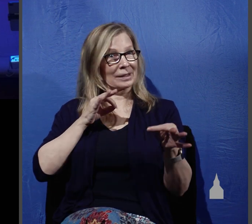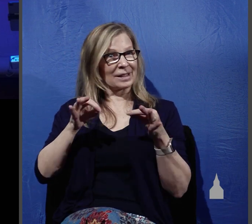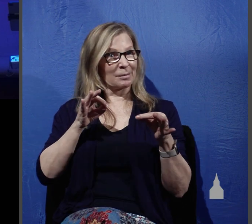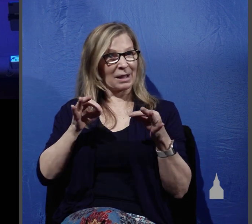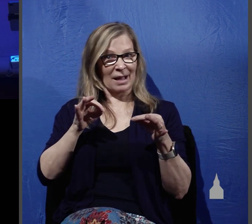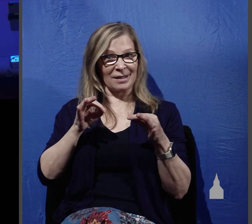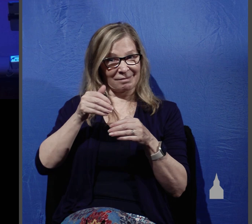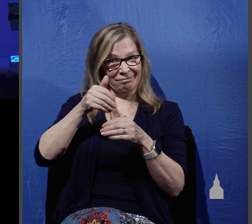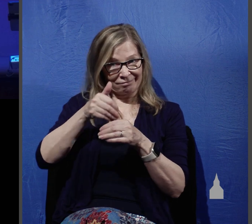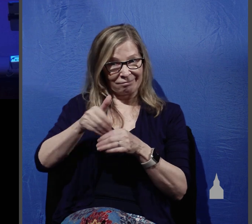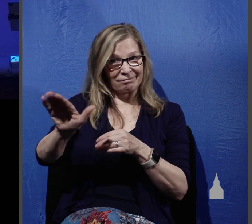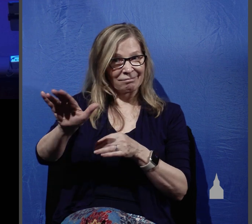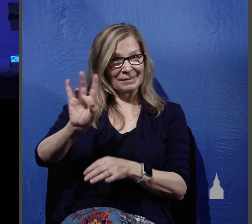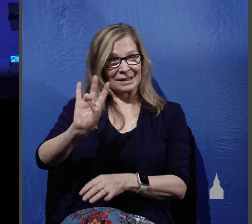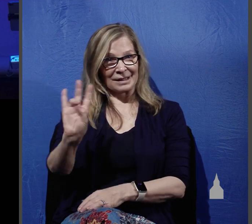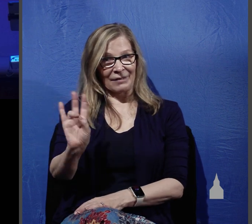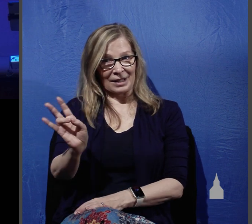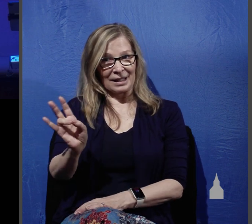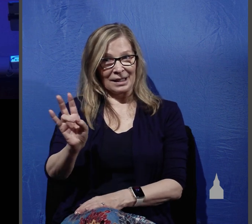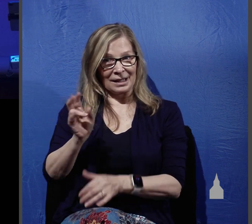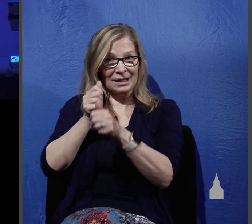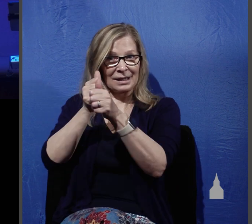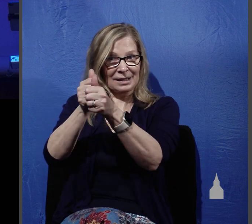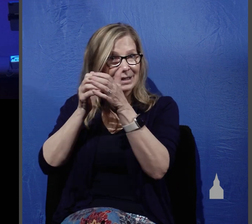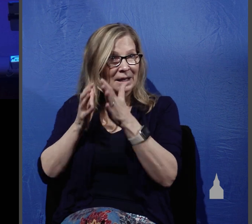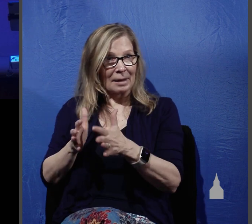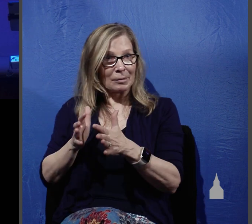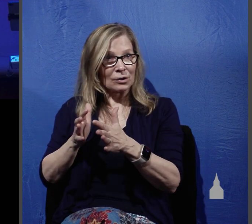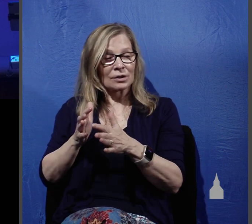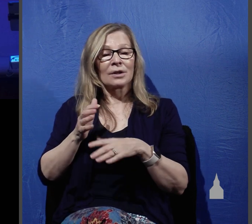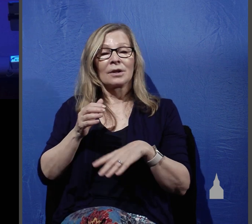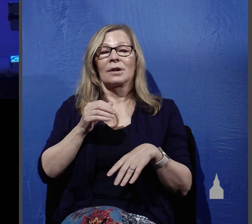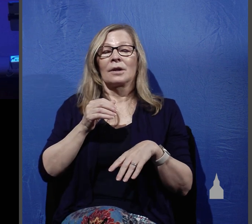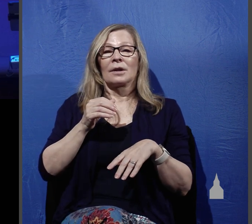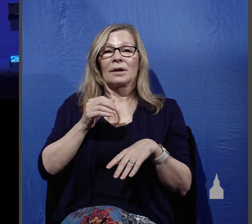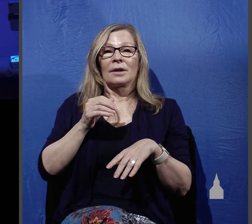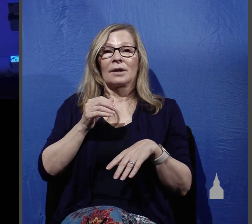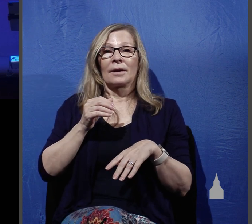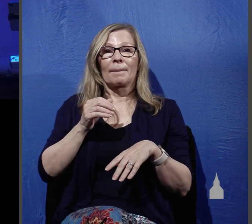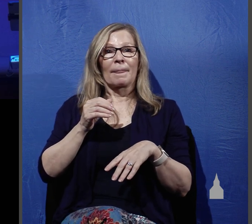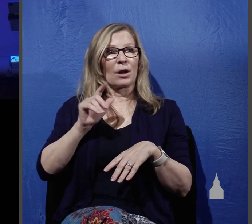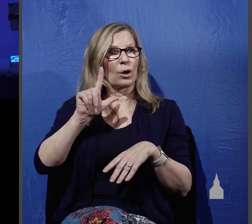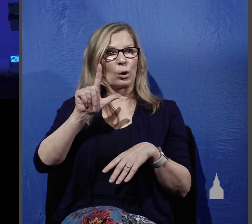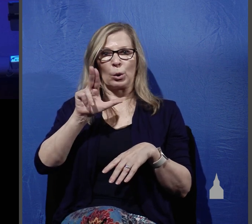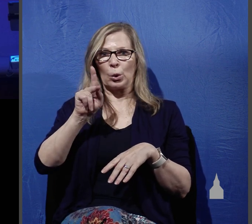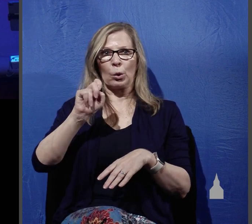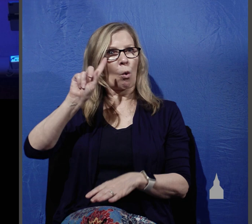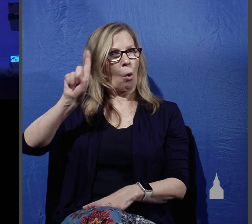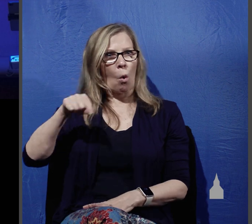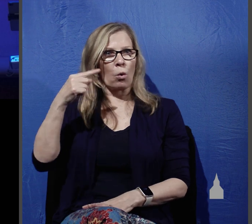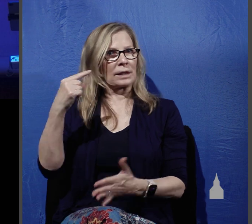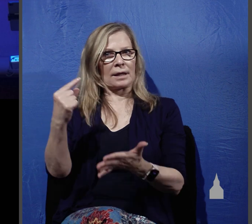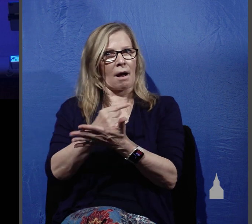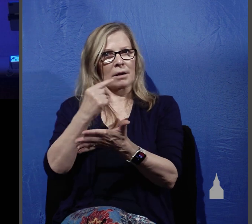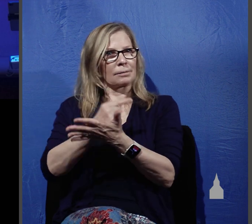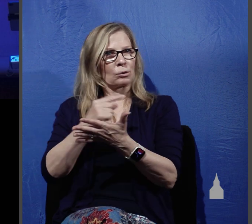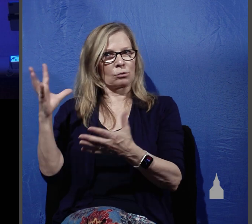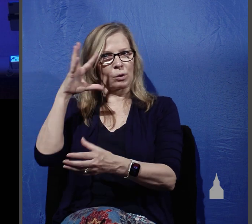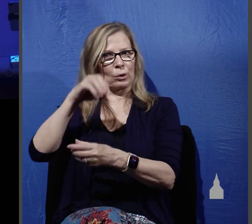70 disciples, and the reason, the reason he inserts this story right here at the beginning of chapter 10 is